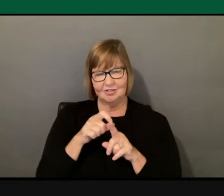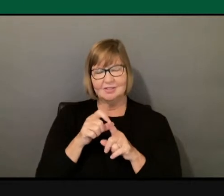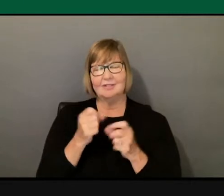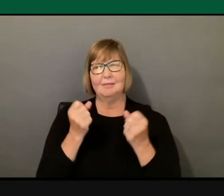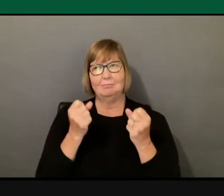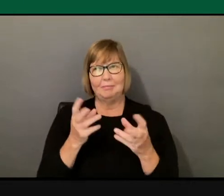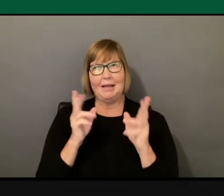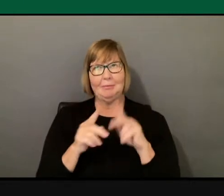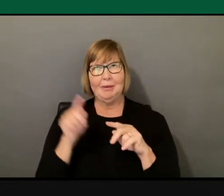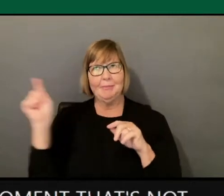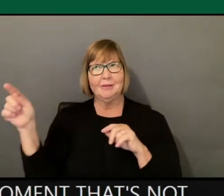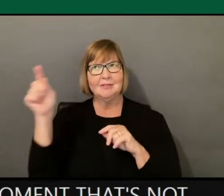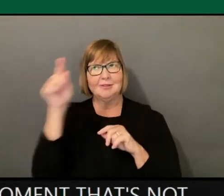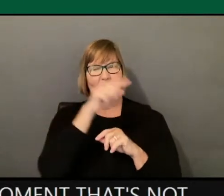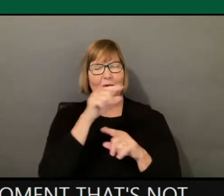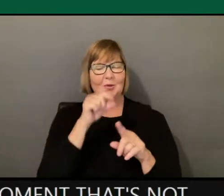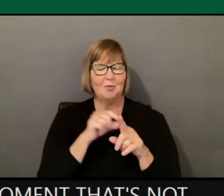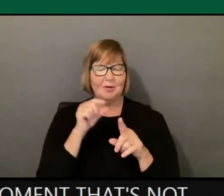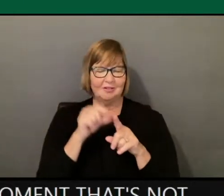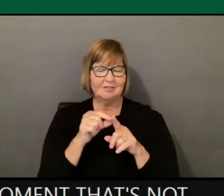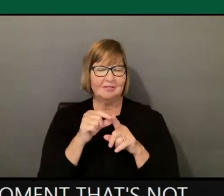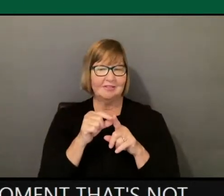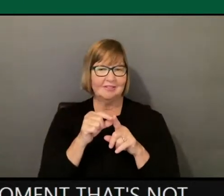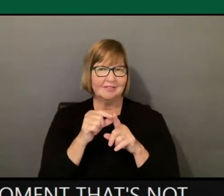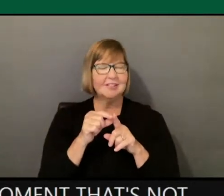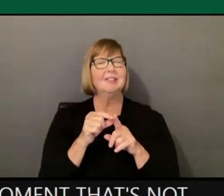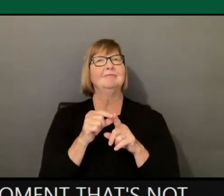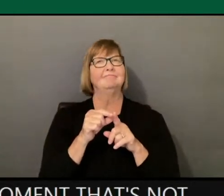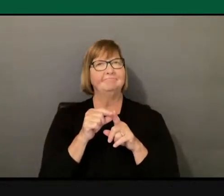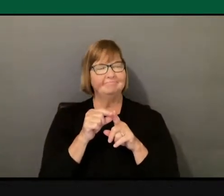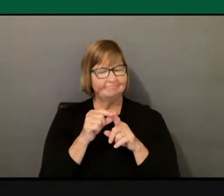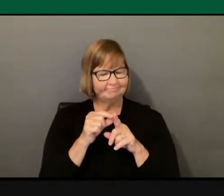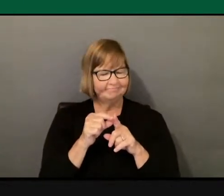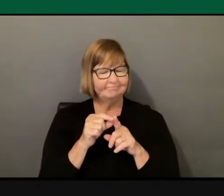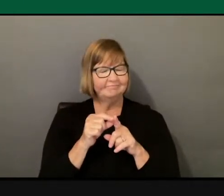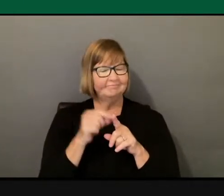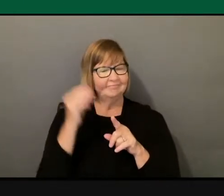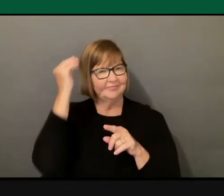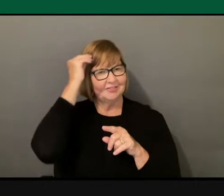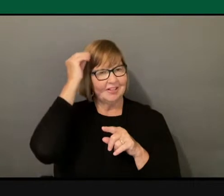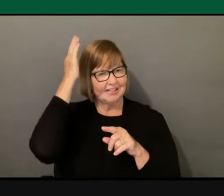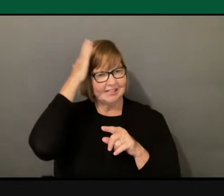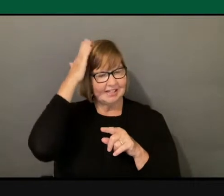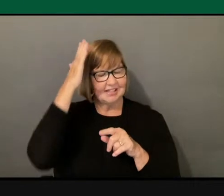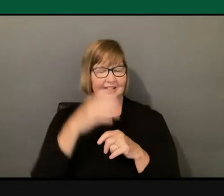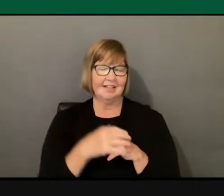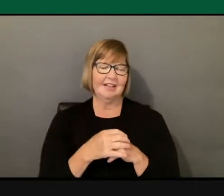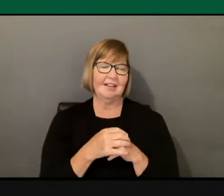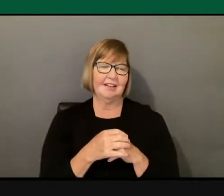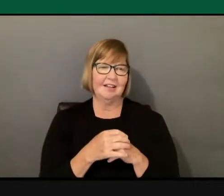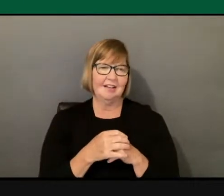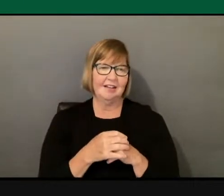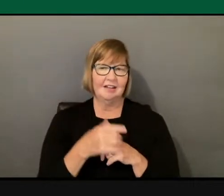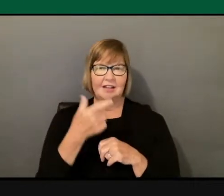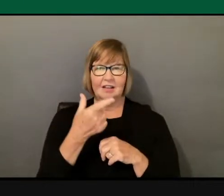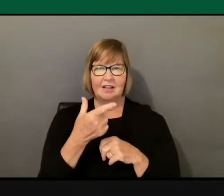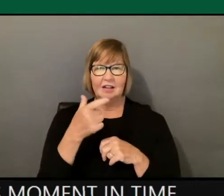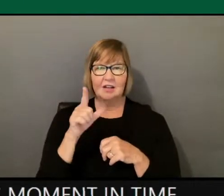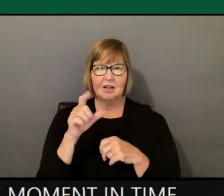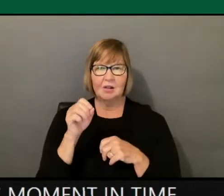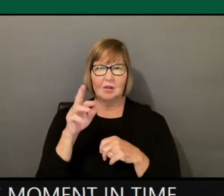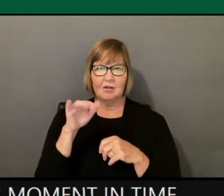resonate for us. So I just wanted to end this moment in time with the words of Gloria Anzaldua.